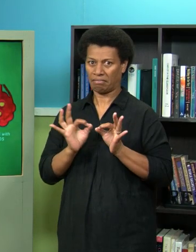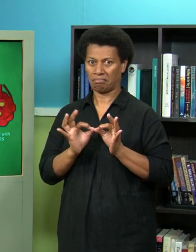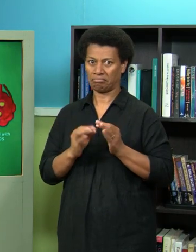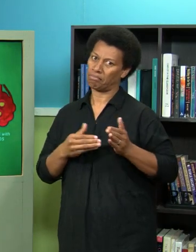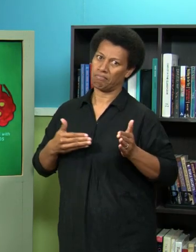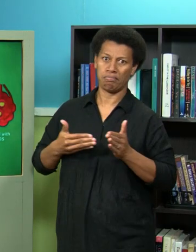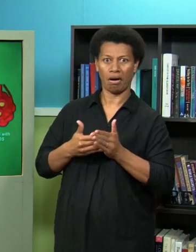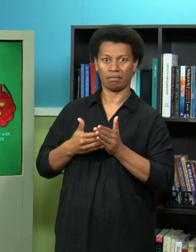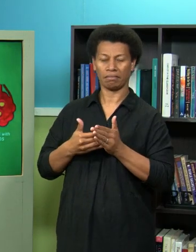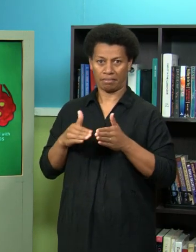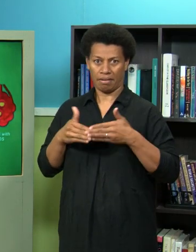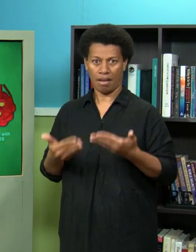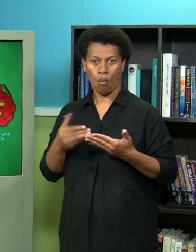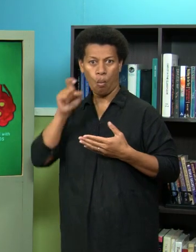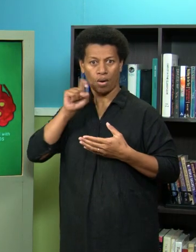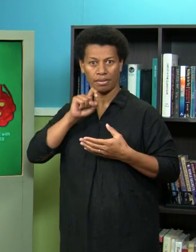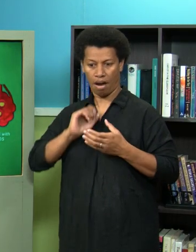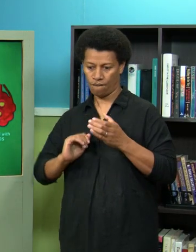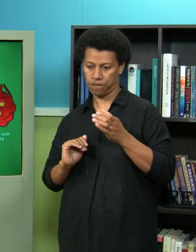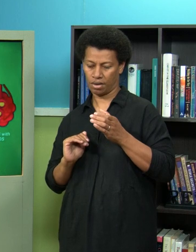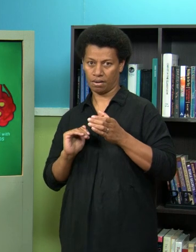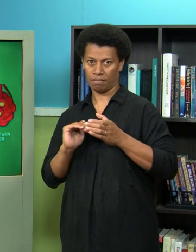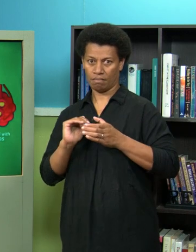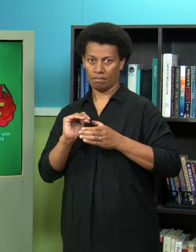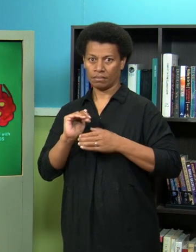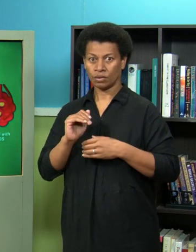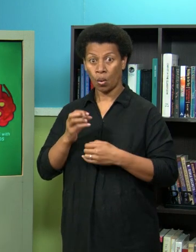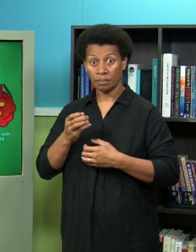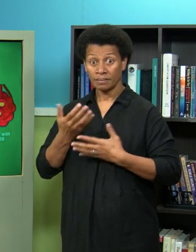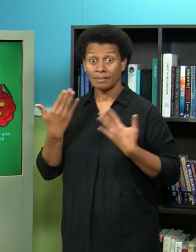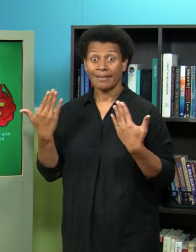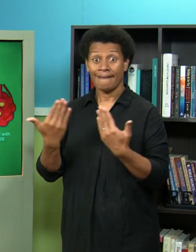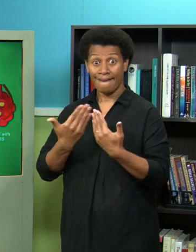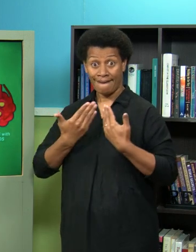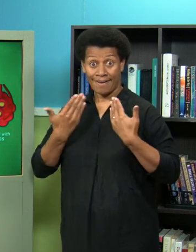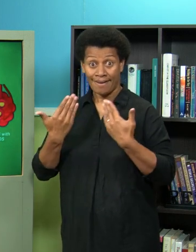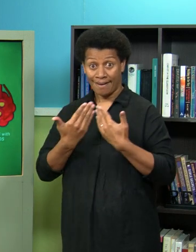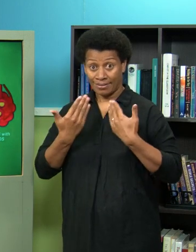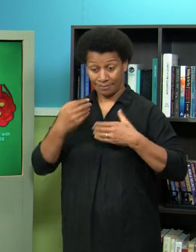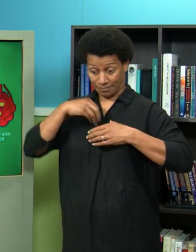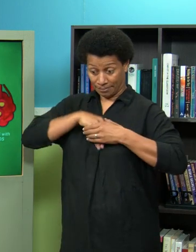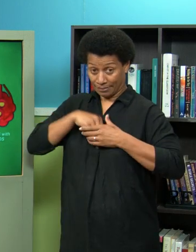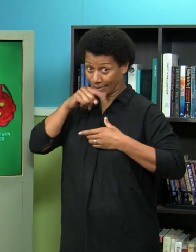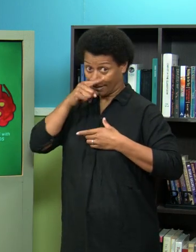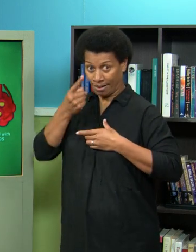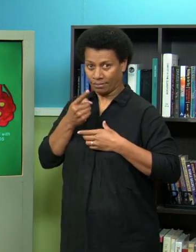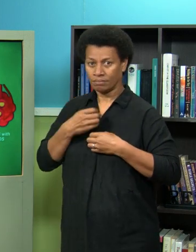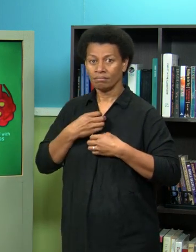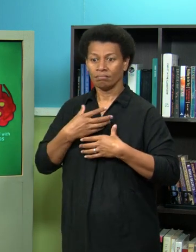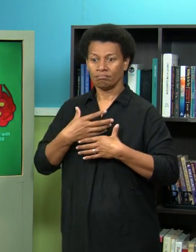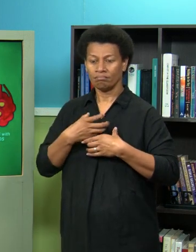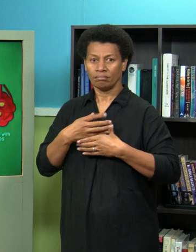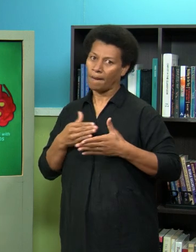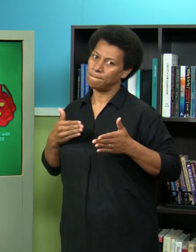starts to build up you cannot have the air exchange take place and that's how people get what's called respiratory failure